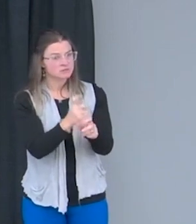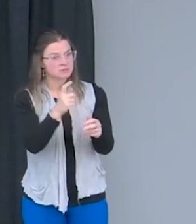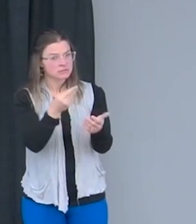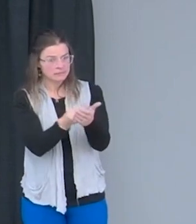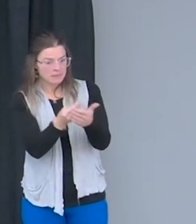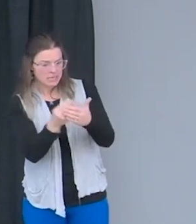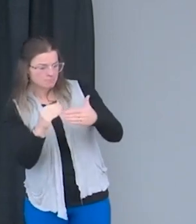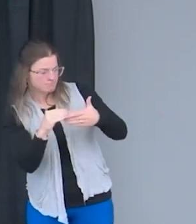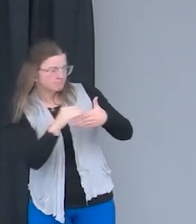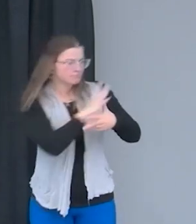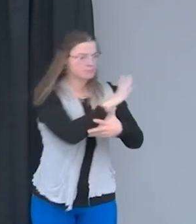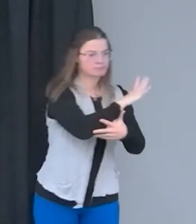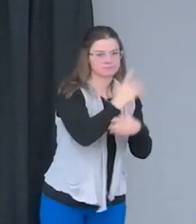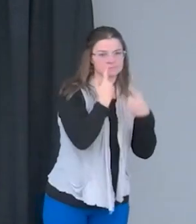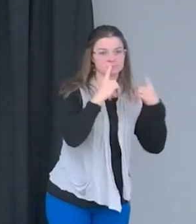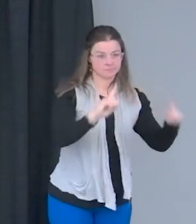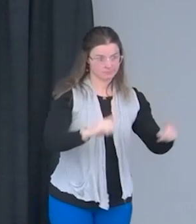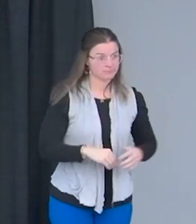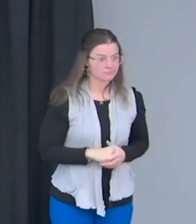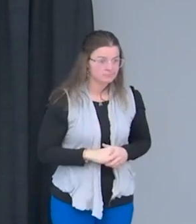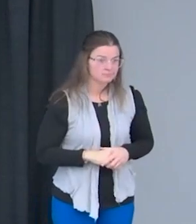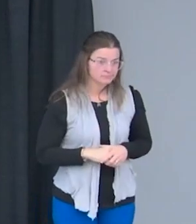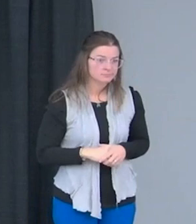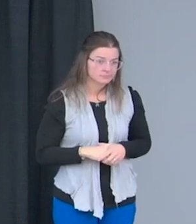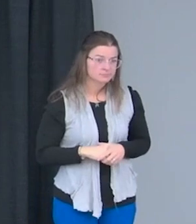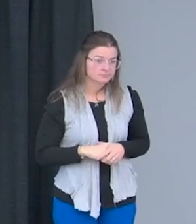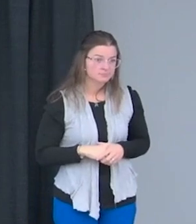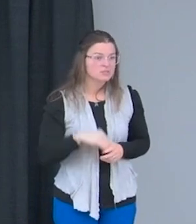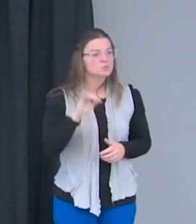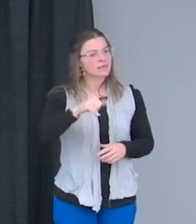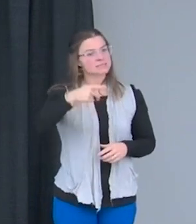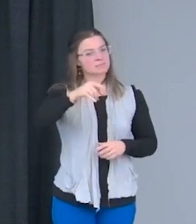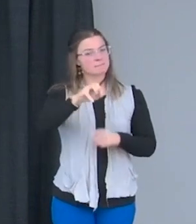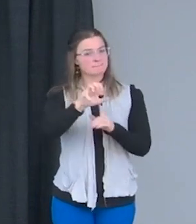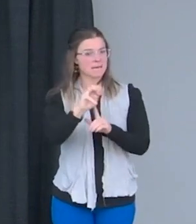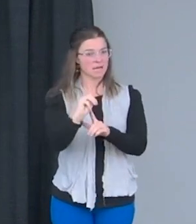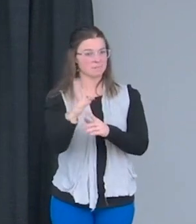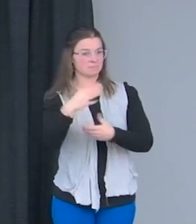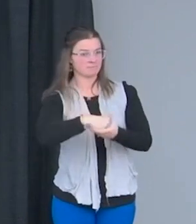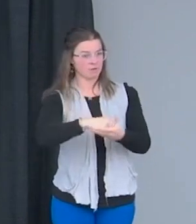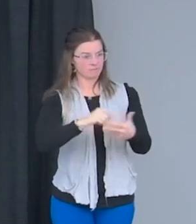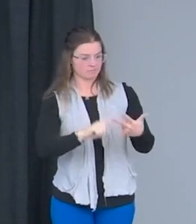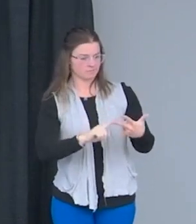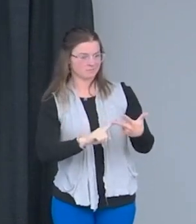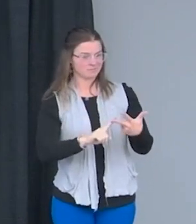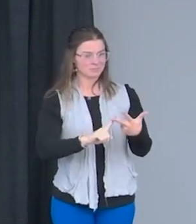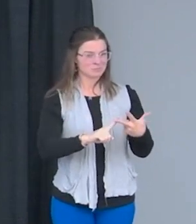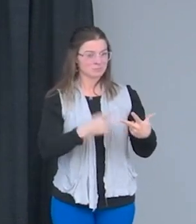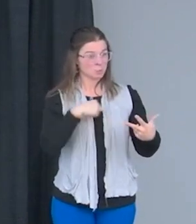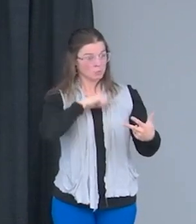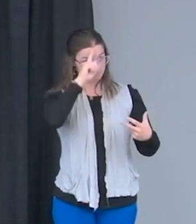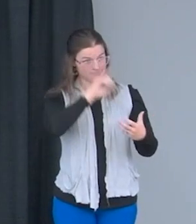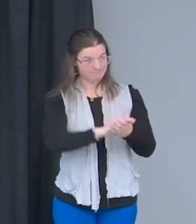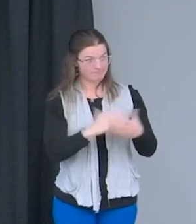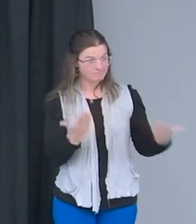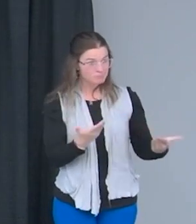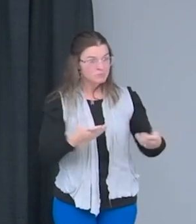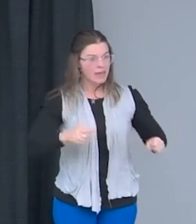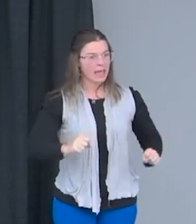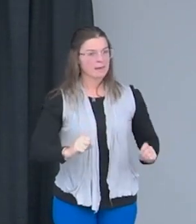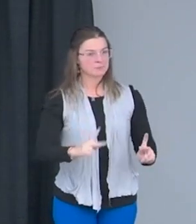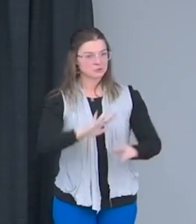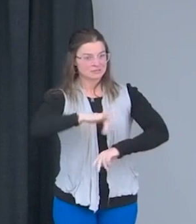to getting there. And so that's what Peckham does, is we believe in creating opportunities that